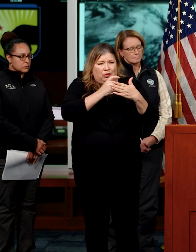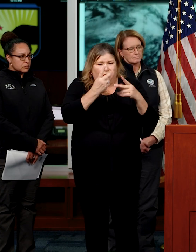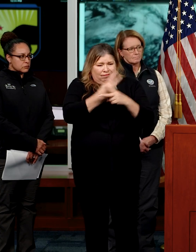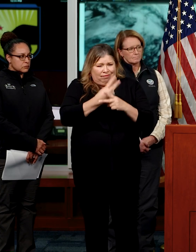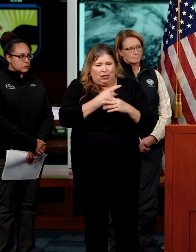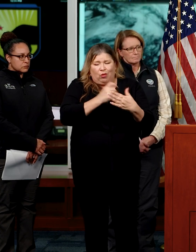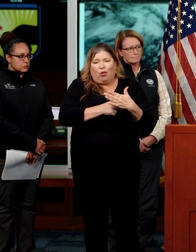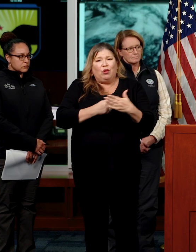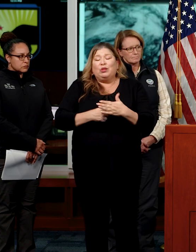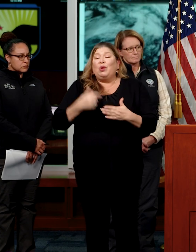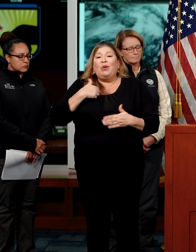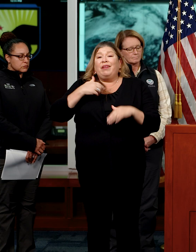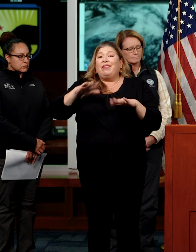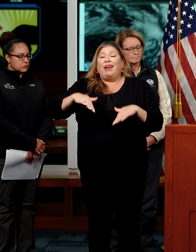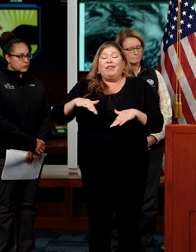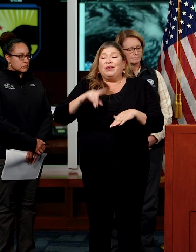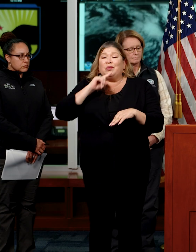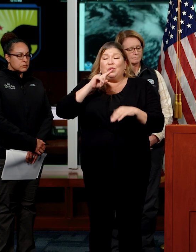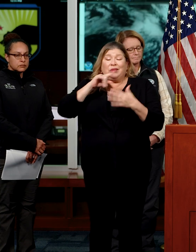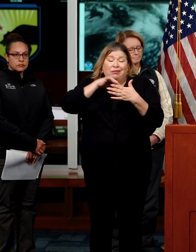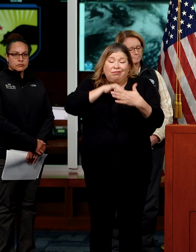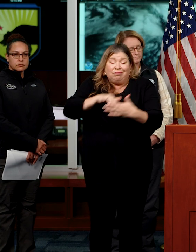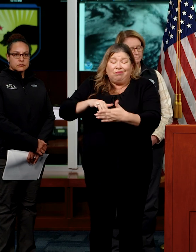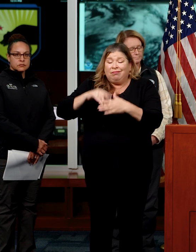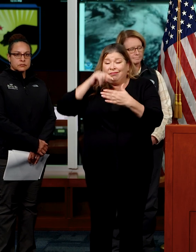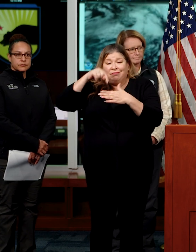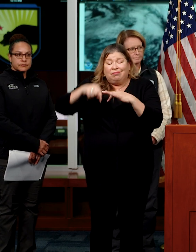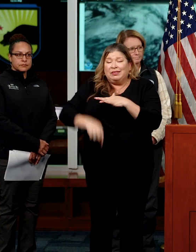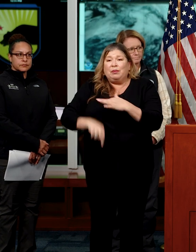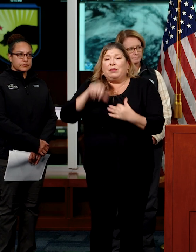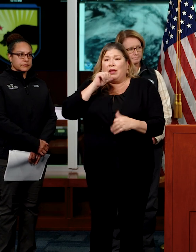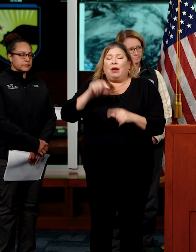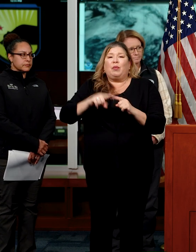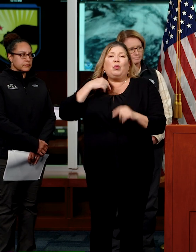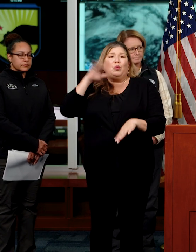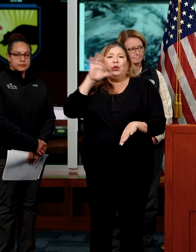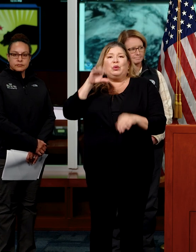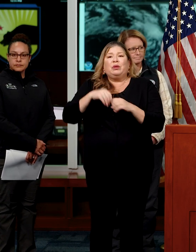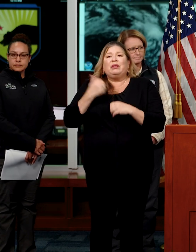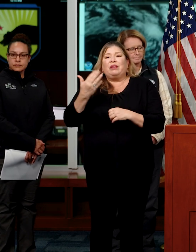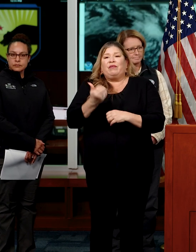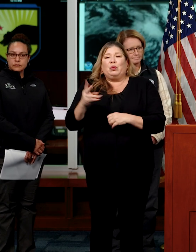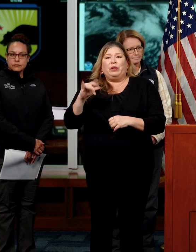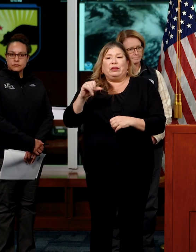not really rolled those up yet, but we will be doing that in the next several days.